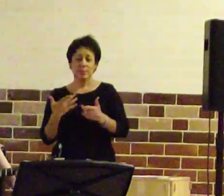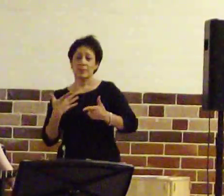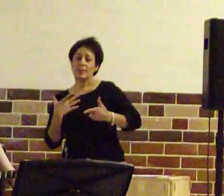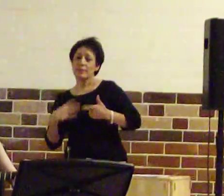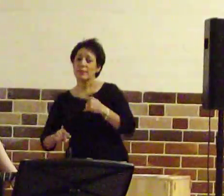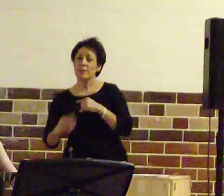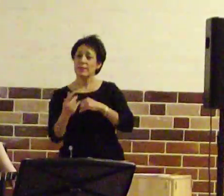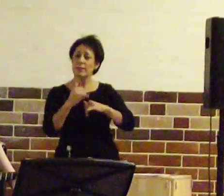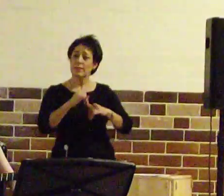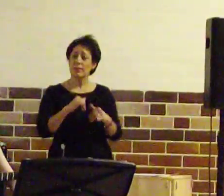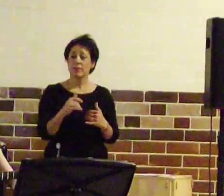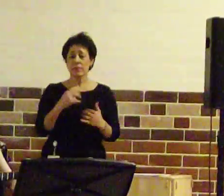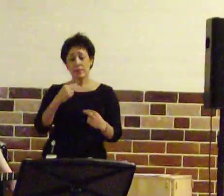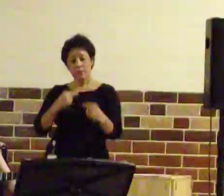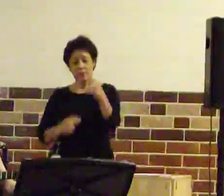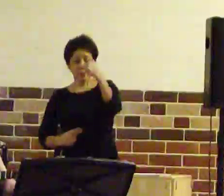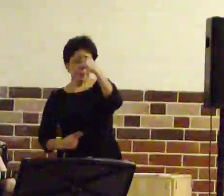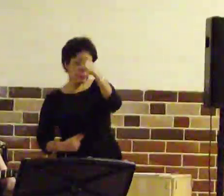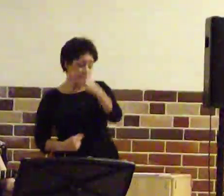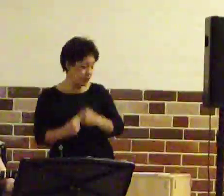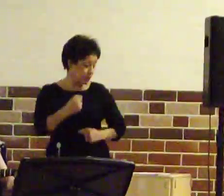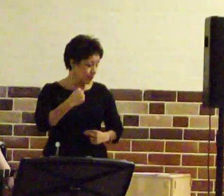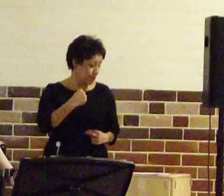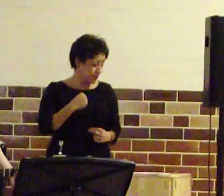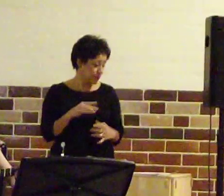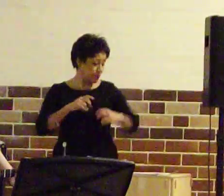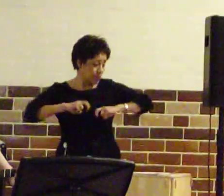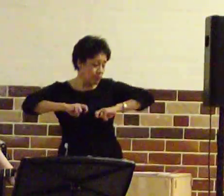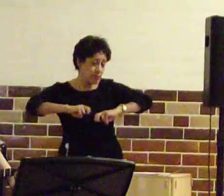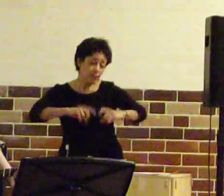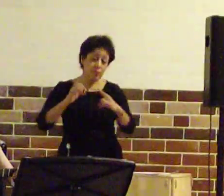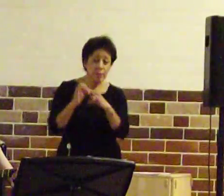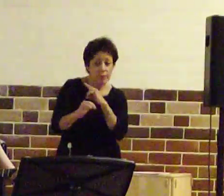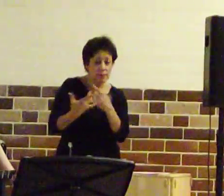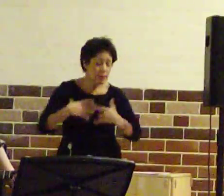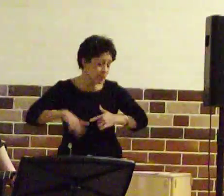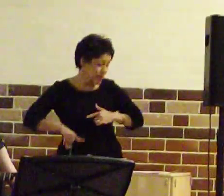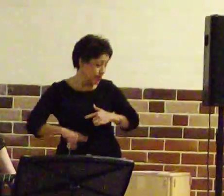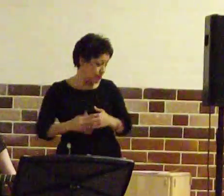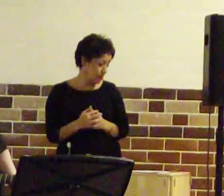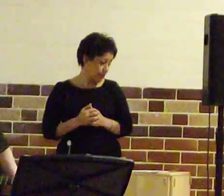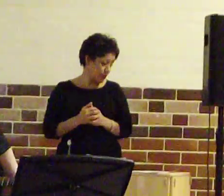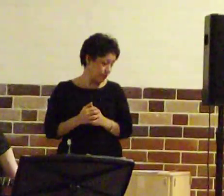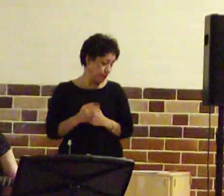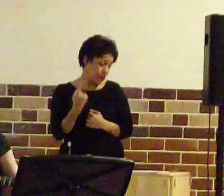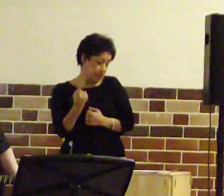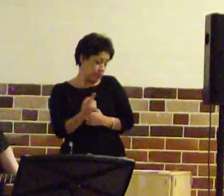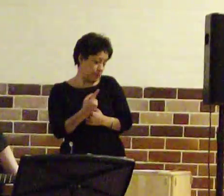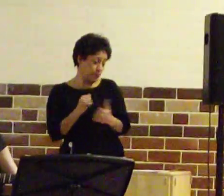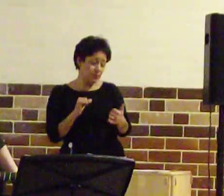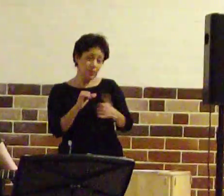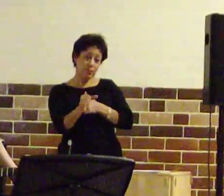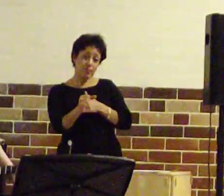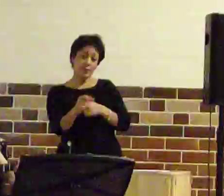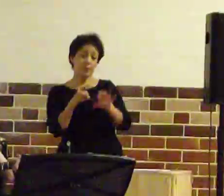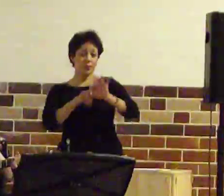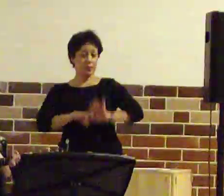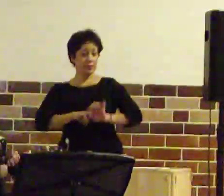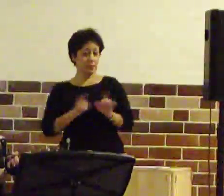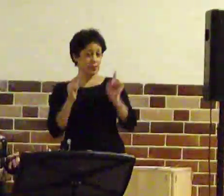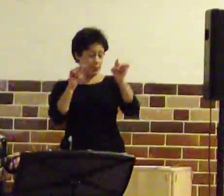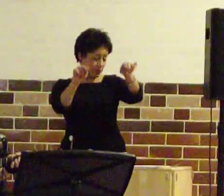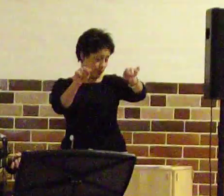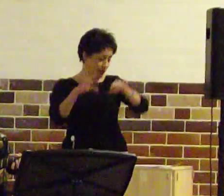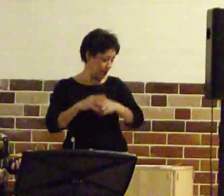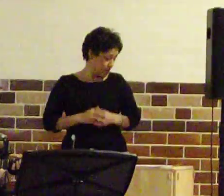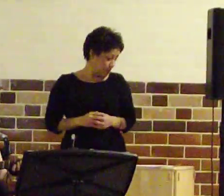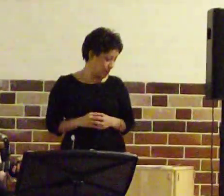I need someone studying me, researching all my special needs. Who could be better qualified